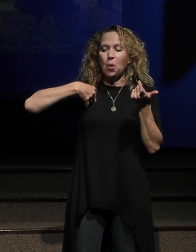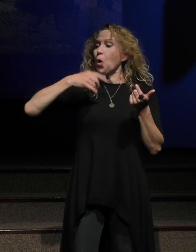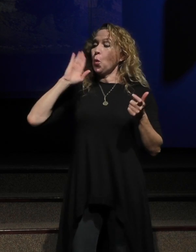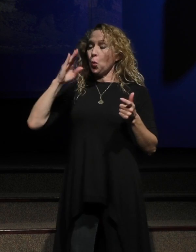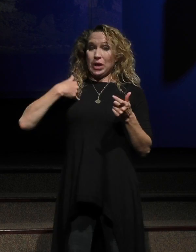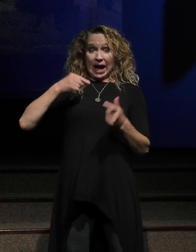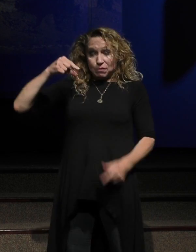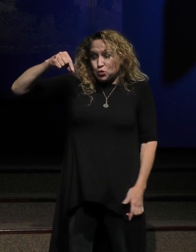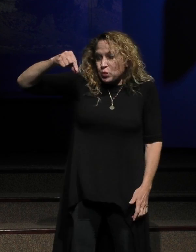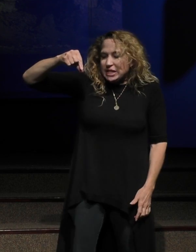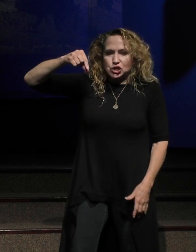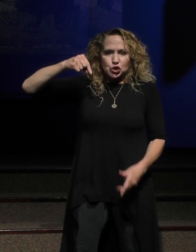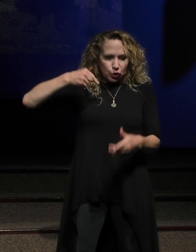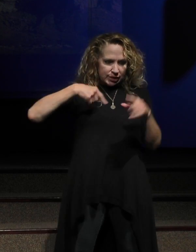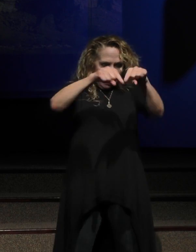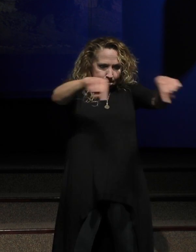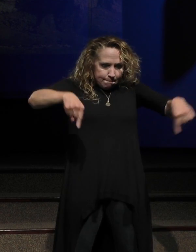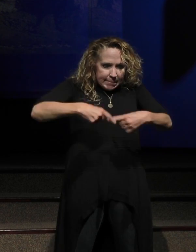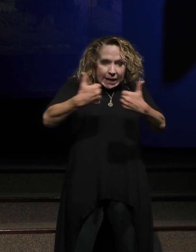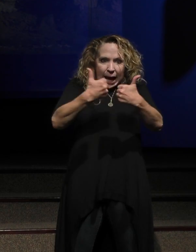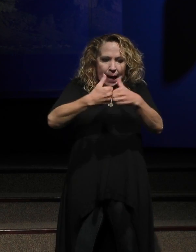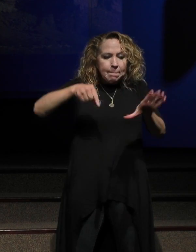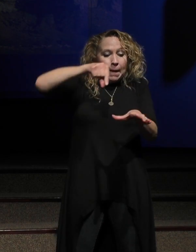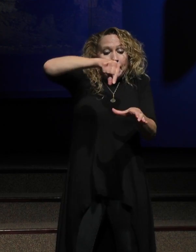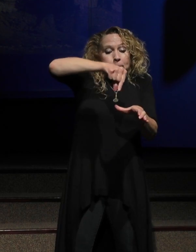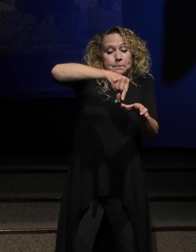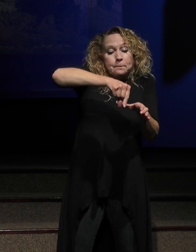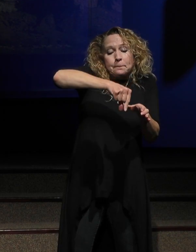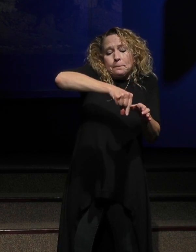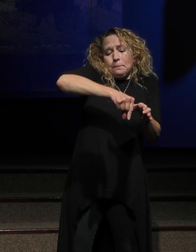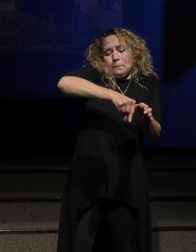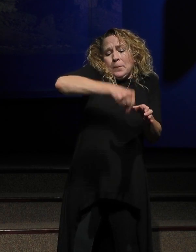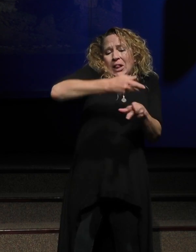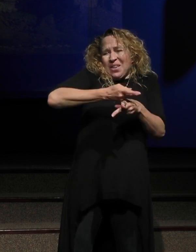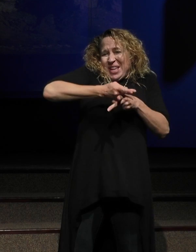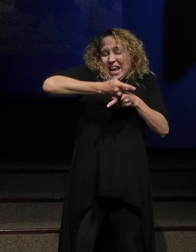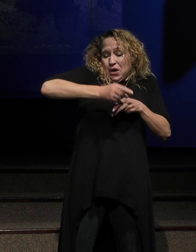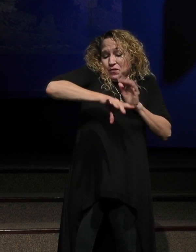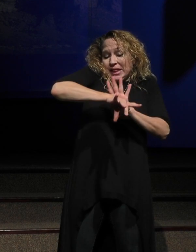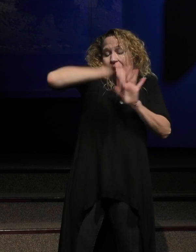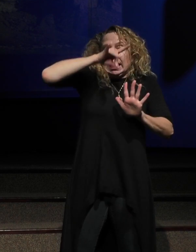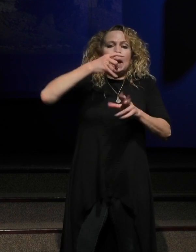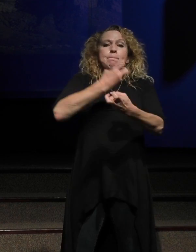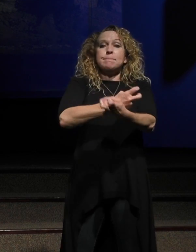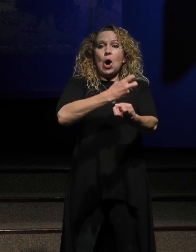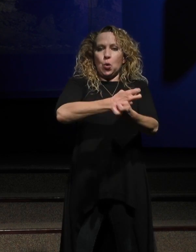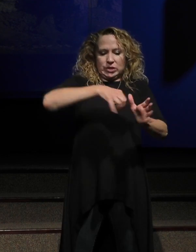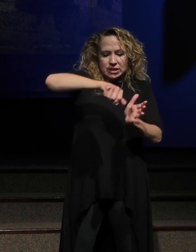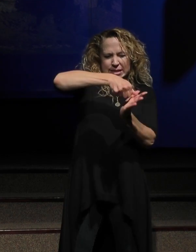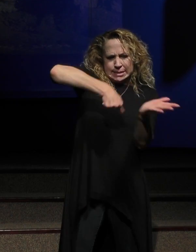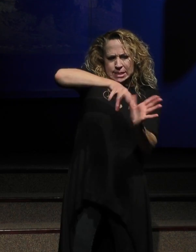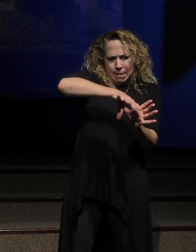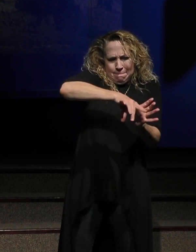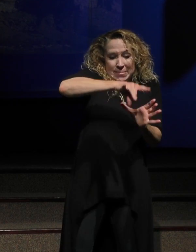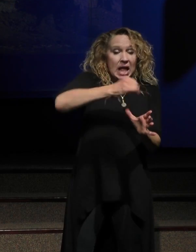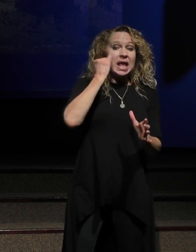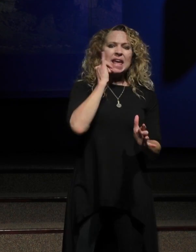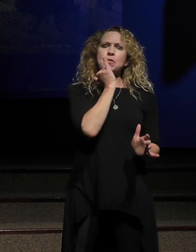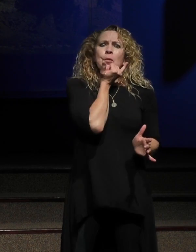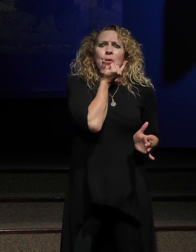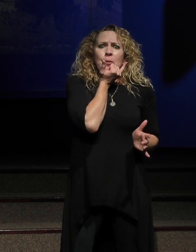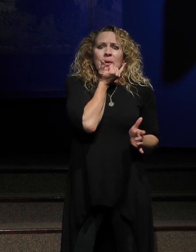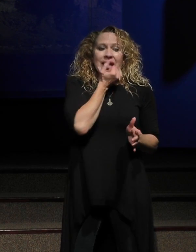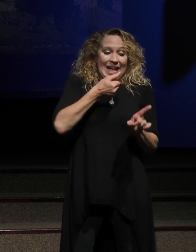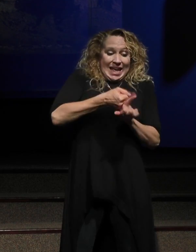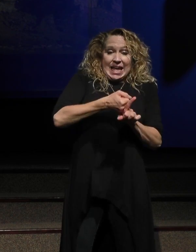them and you would put them in and you would pull out bones and you tried to do it without touching the sides and if you touched the sides you would